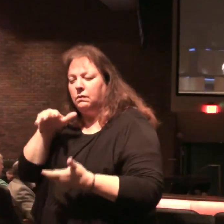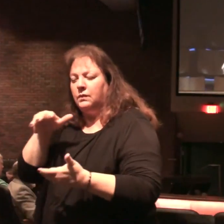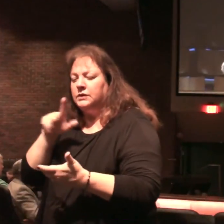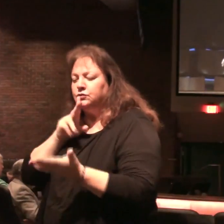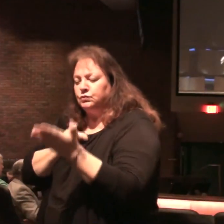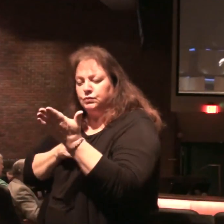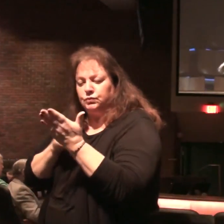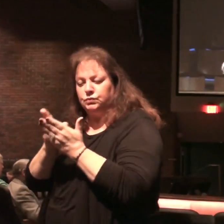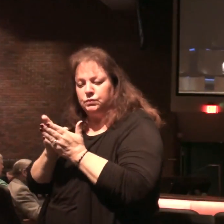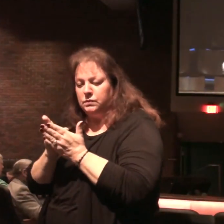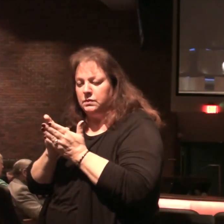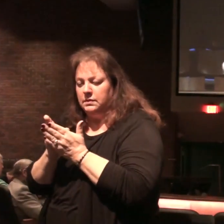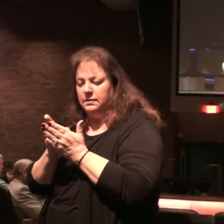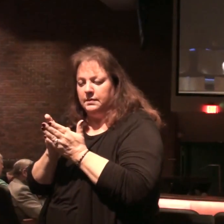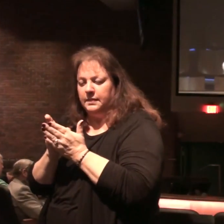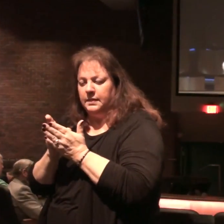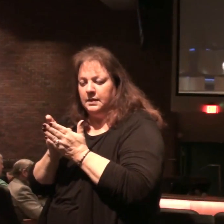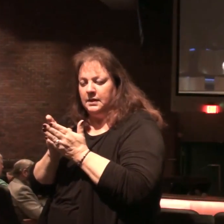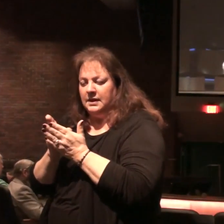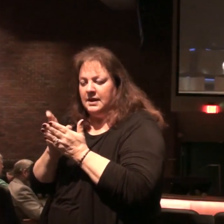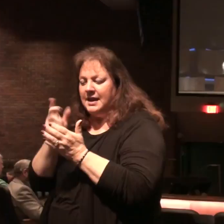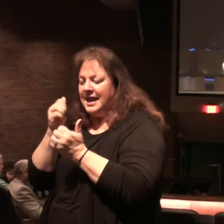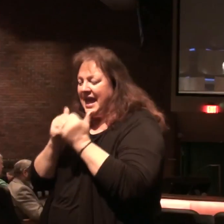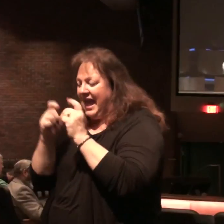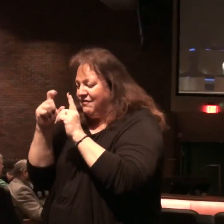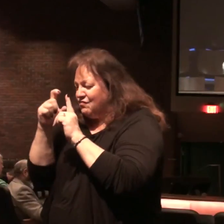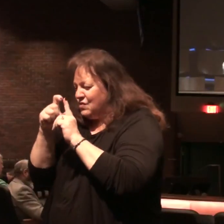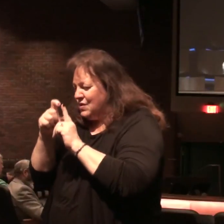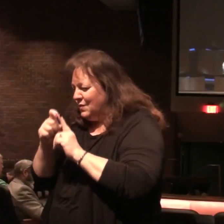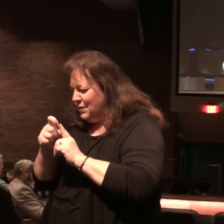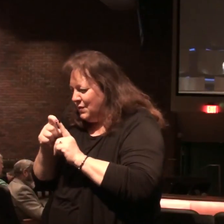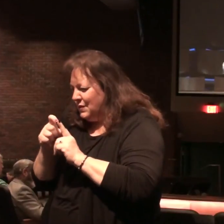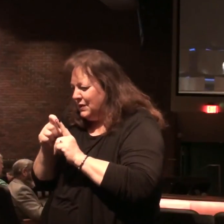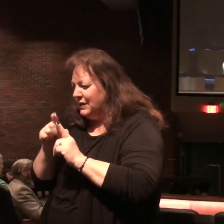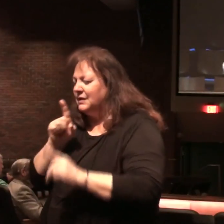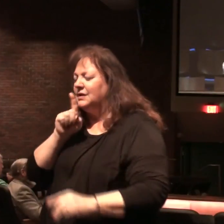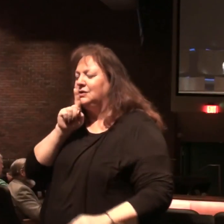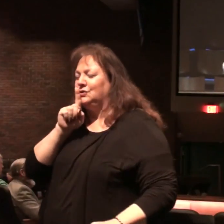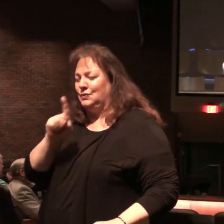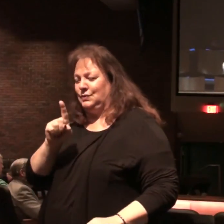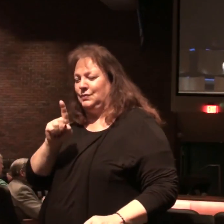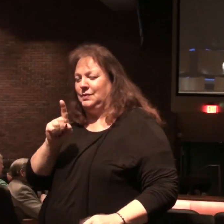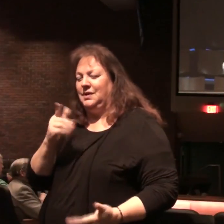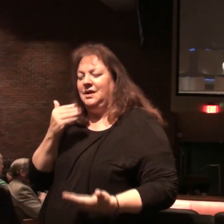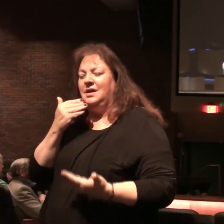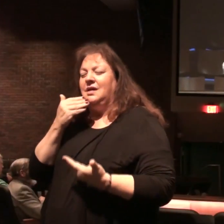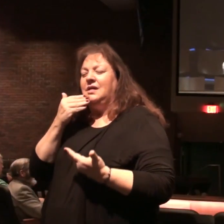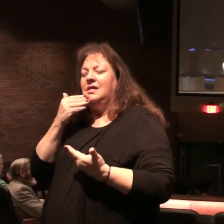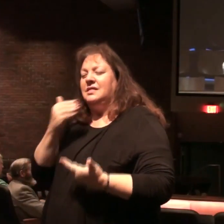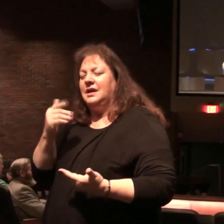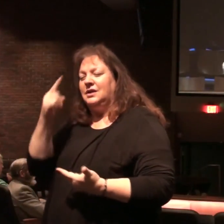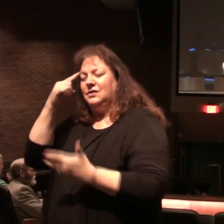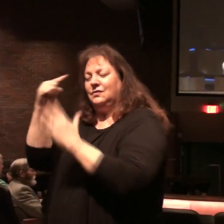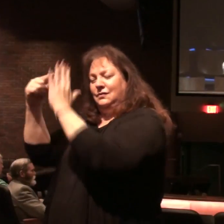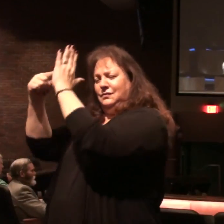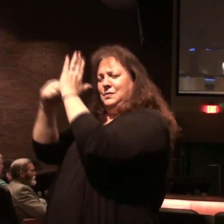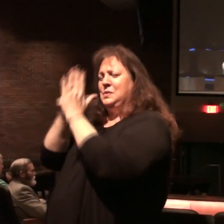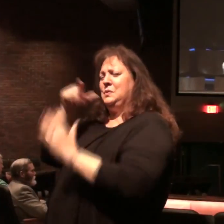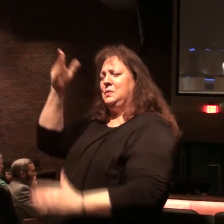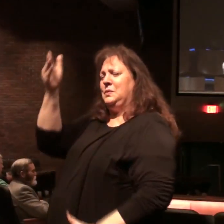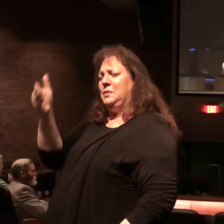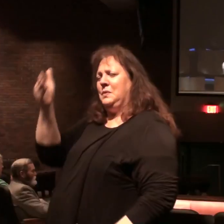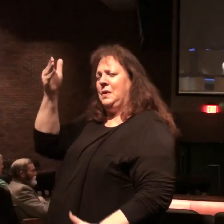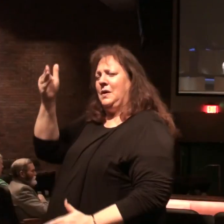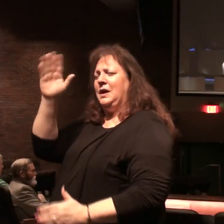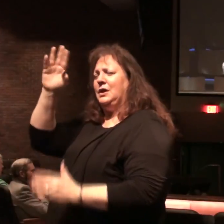word. Lord, every word is true. Thank you for revealing yourself and your